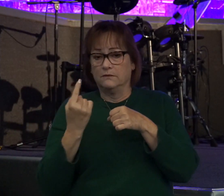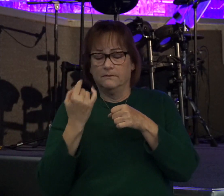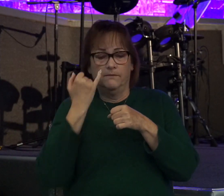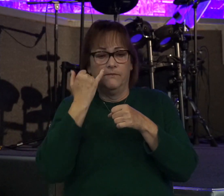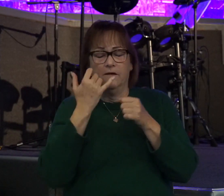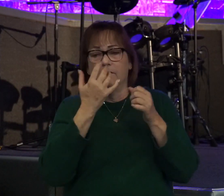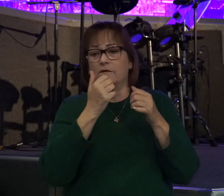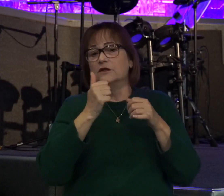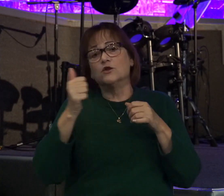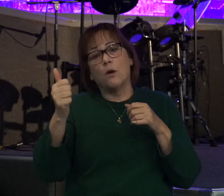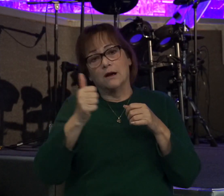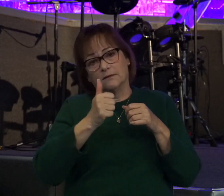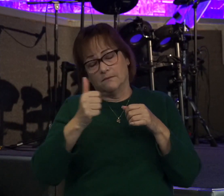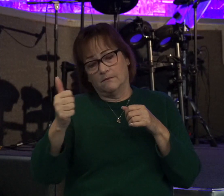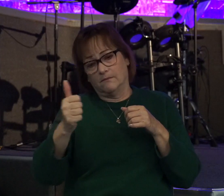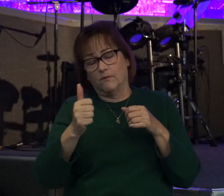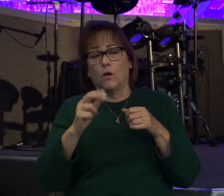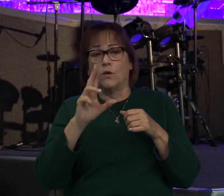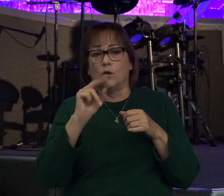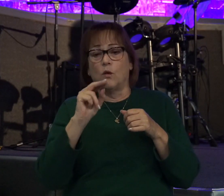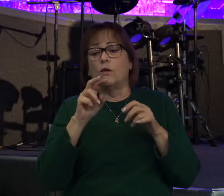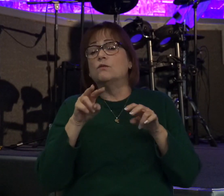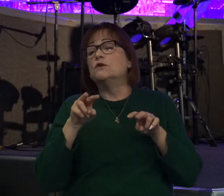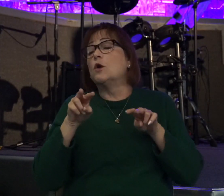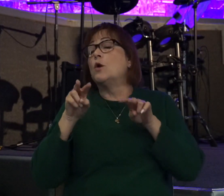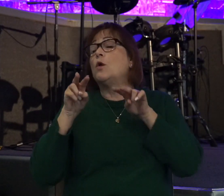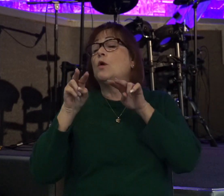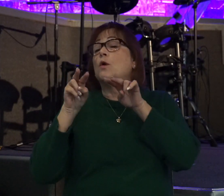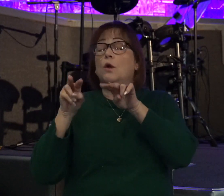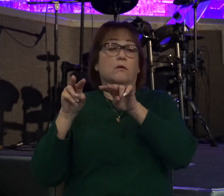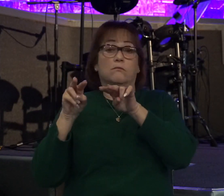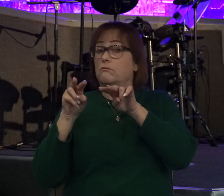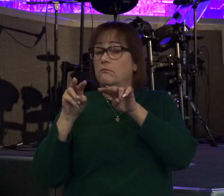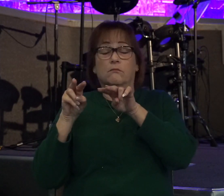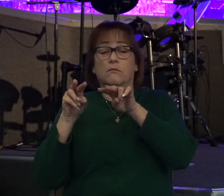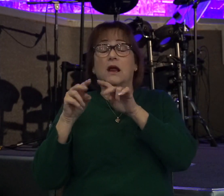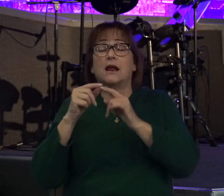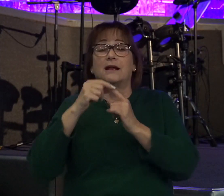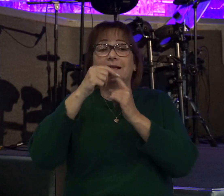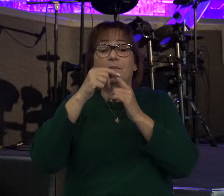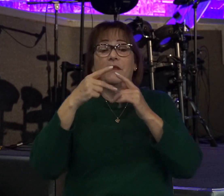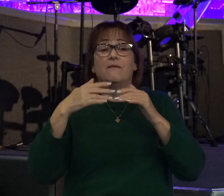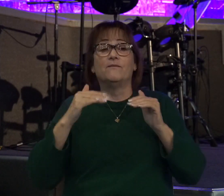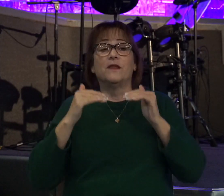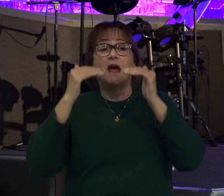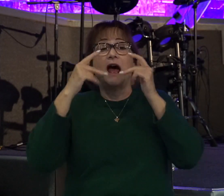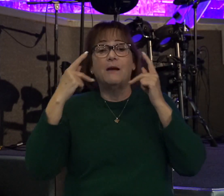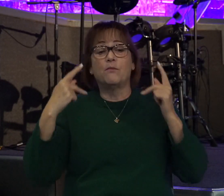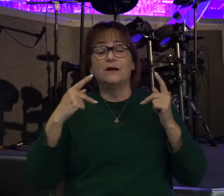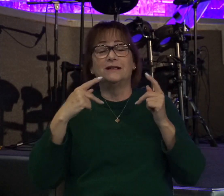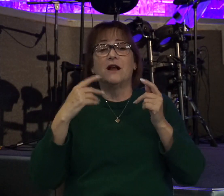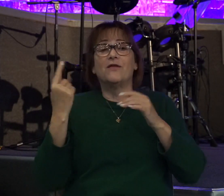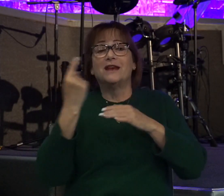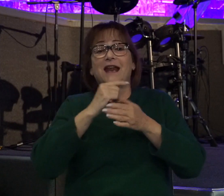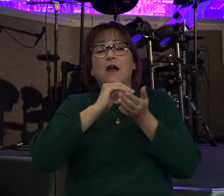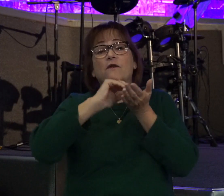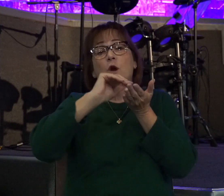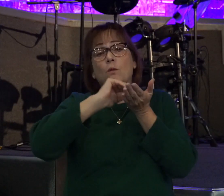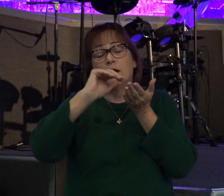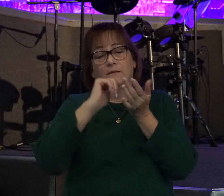transported. No one was to look upon it except the high priest on the Day of Atonement. It could only be